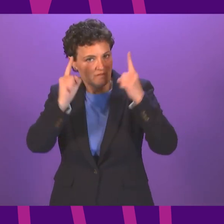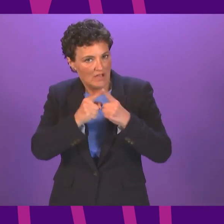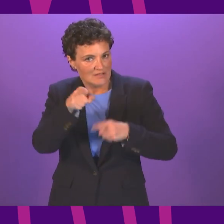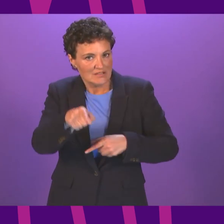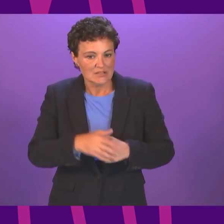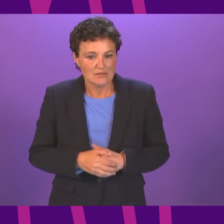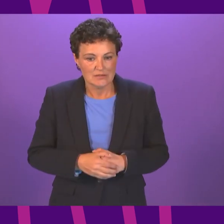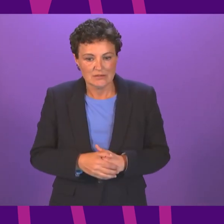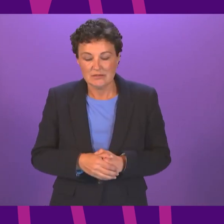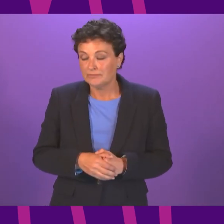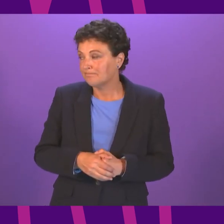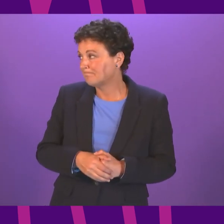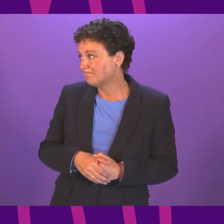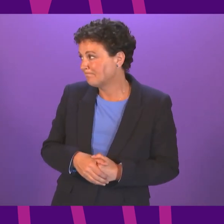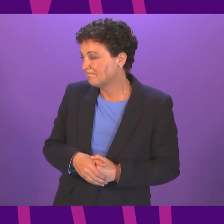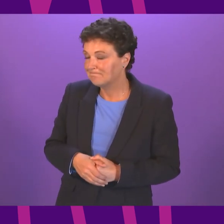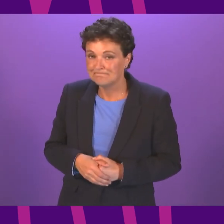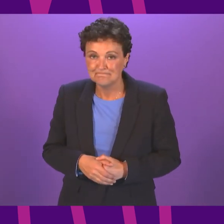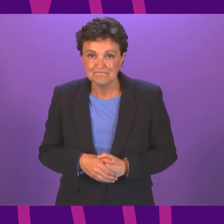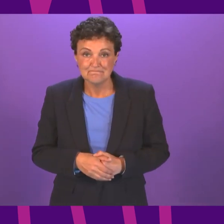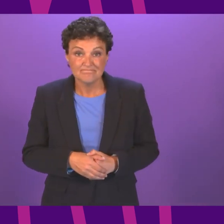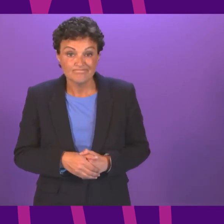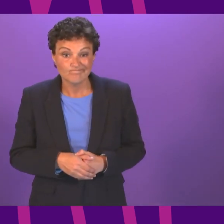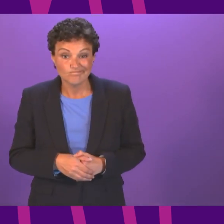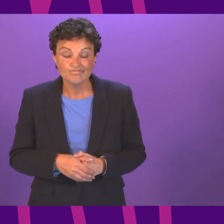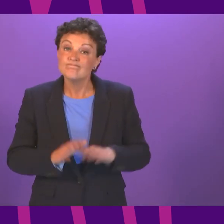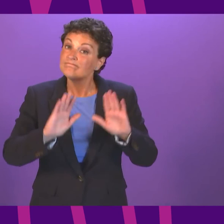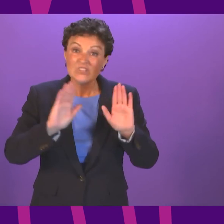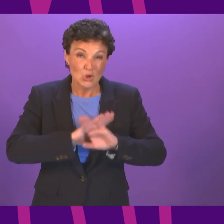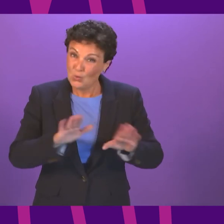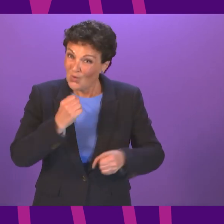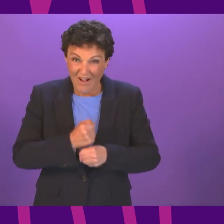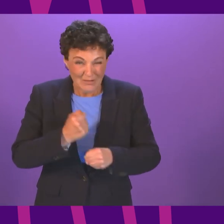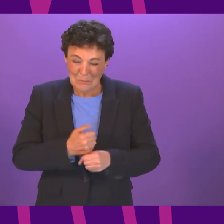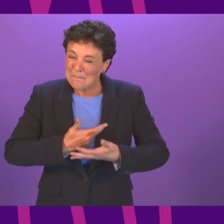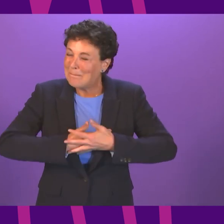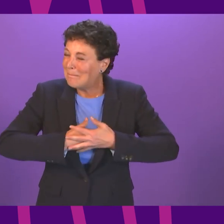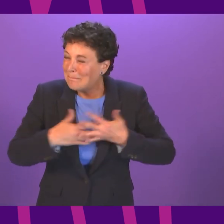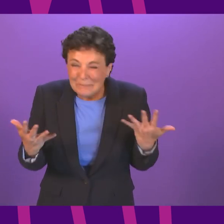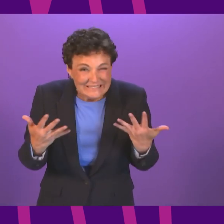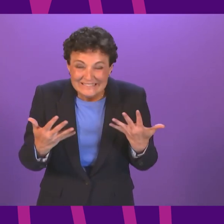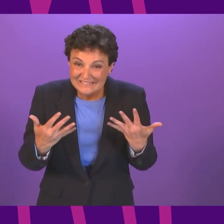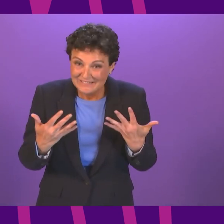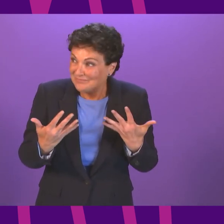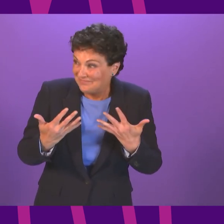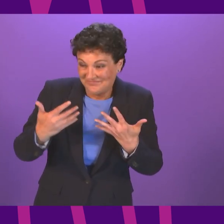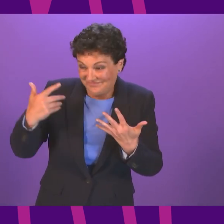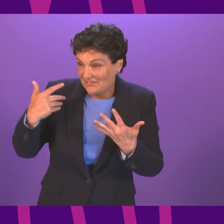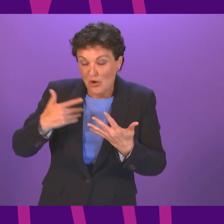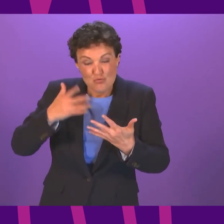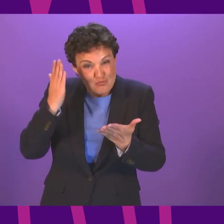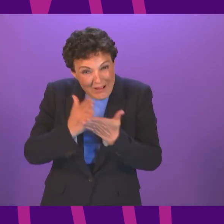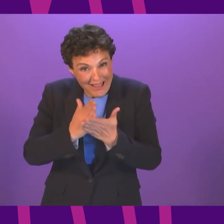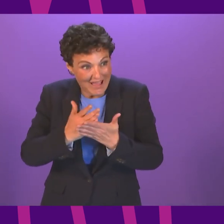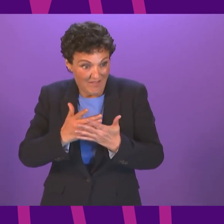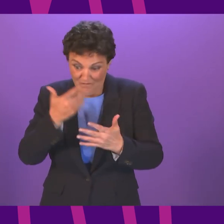No government in the history of devolution has done anything other than base its decisions on